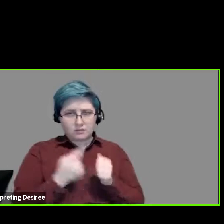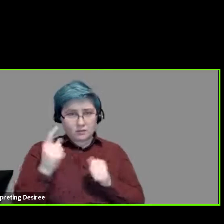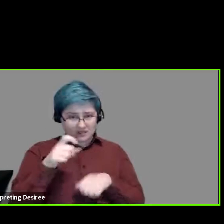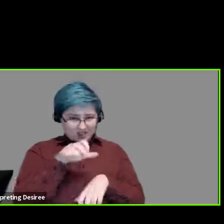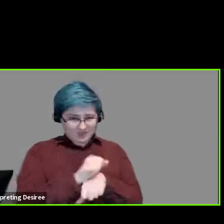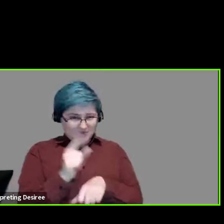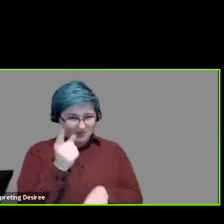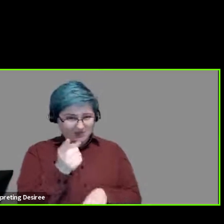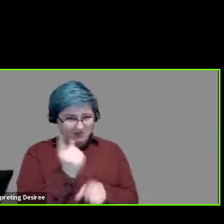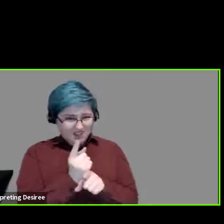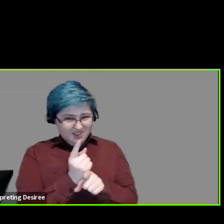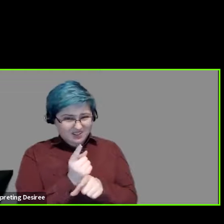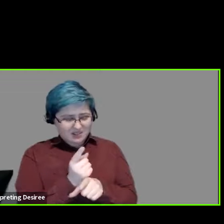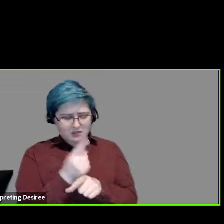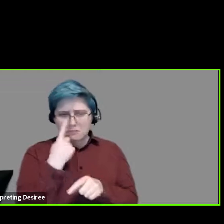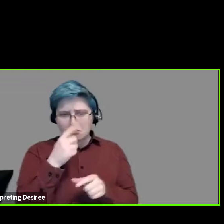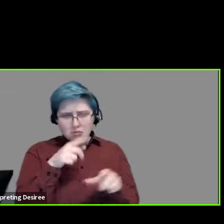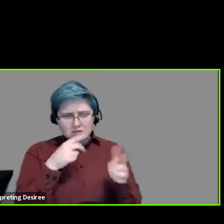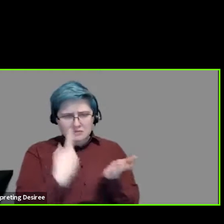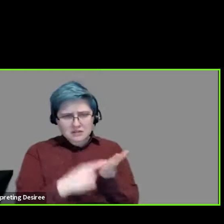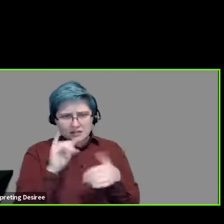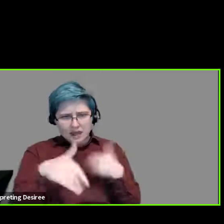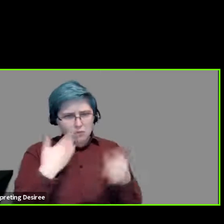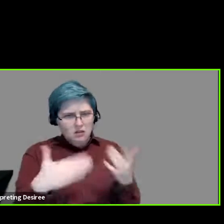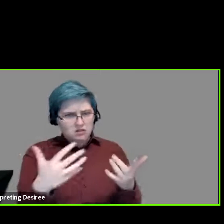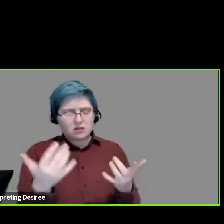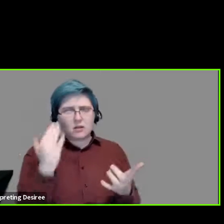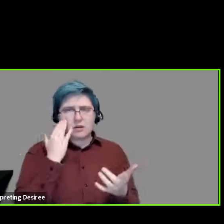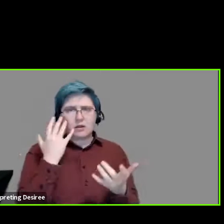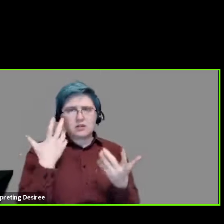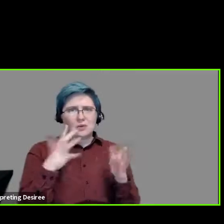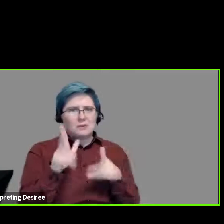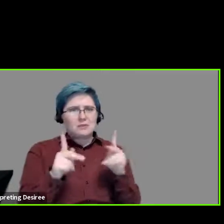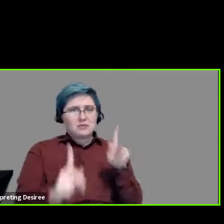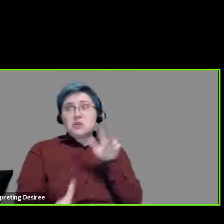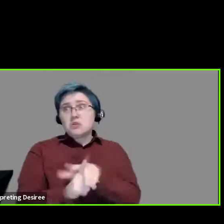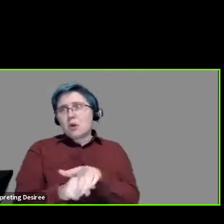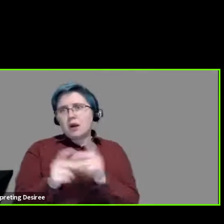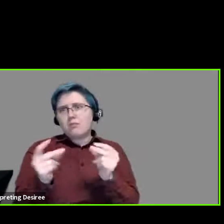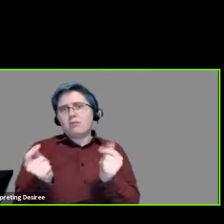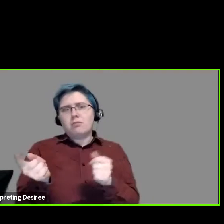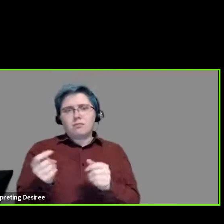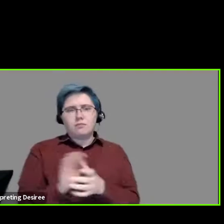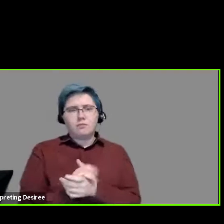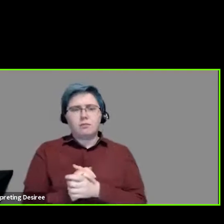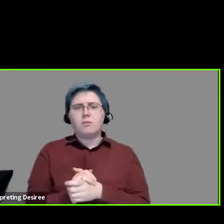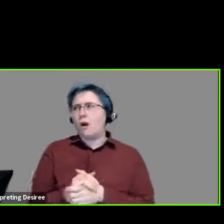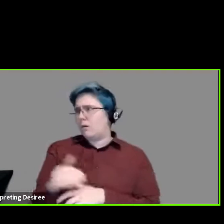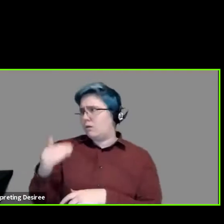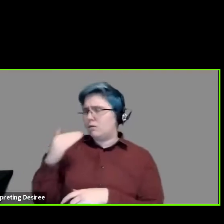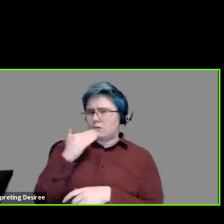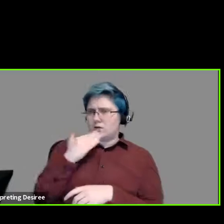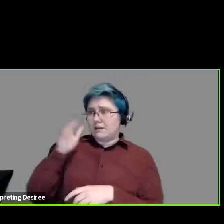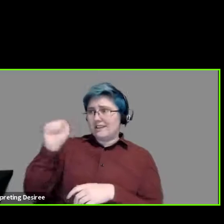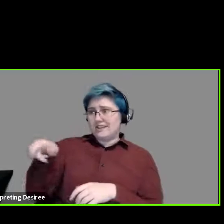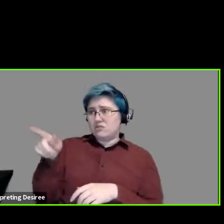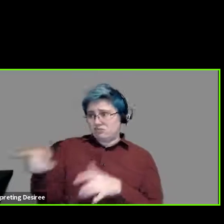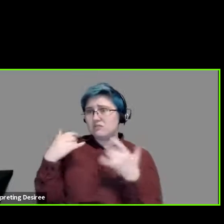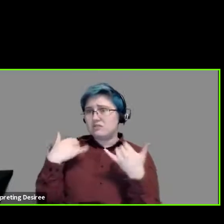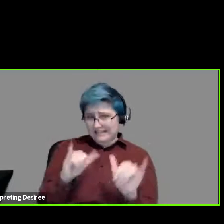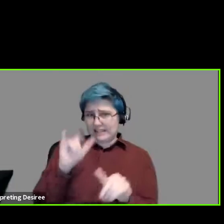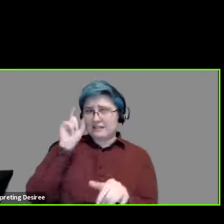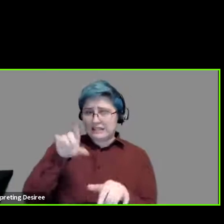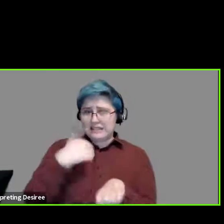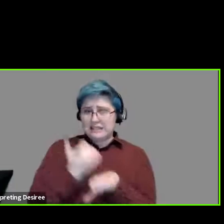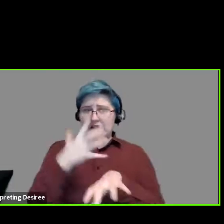appointment, correct? Can you walk us through that process so we don't have people just showing up at places, etc. Sure. Melissa, thank you very much. Yeah, you're still going to need an